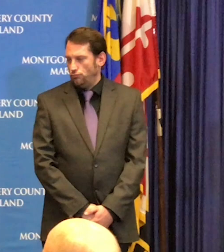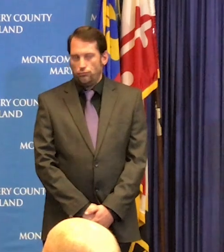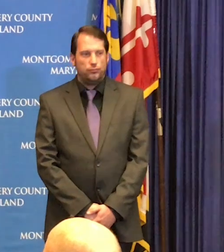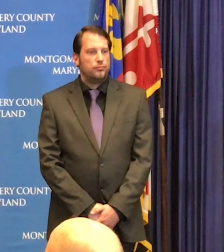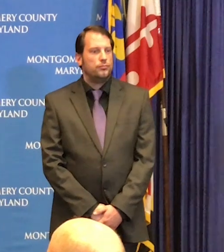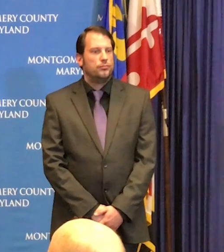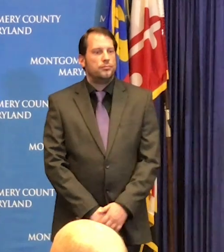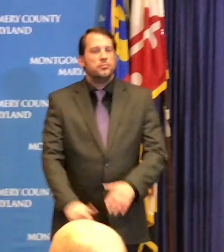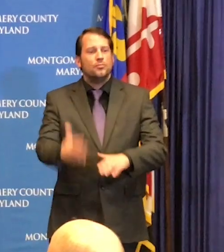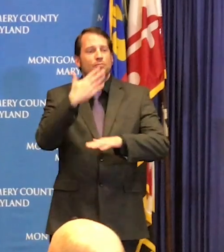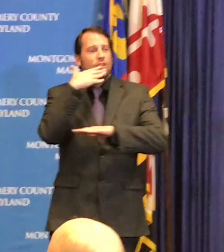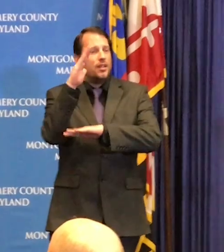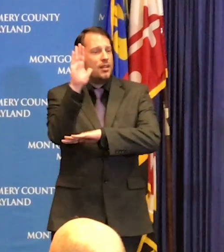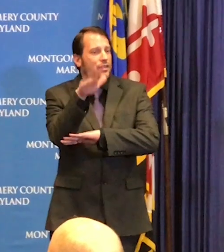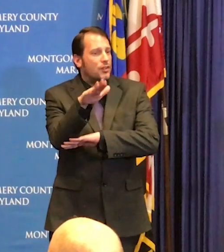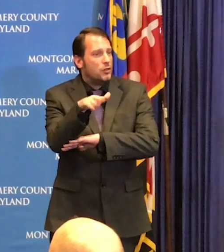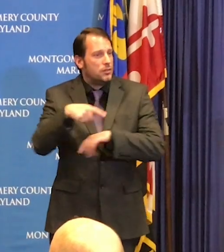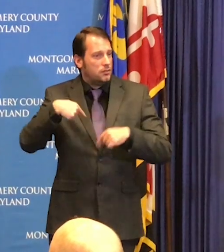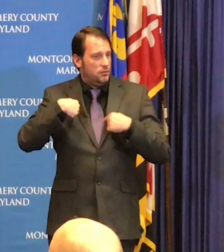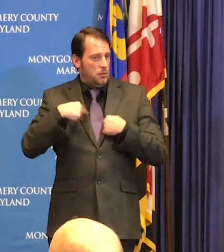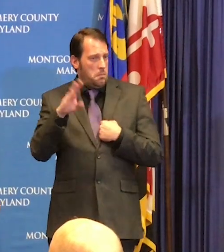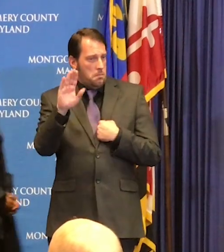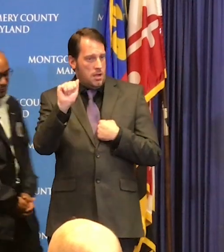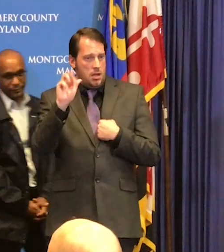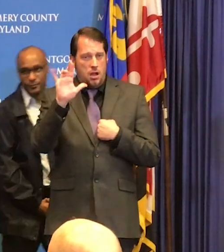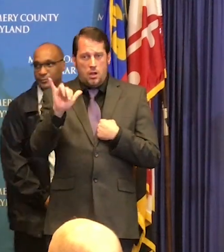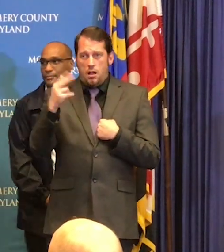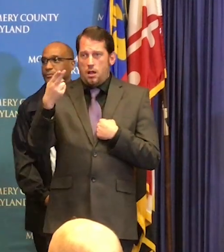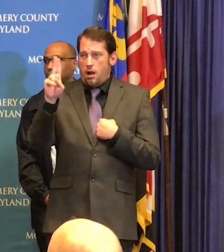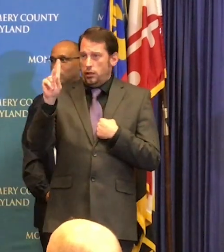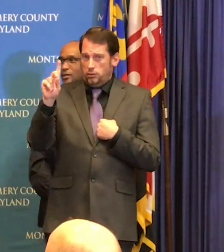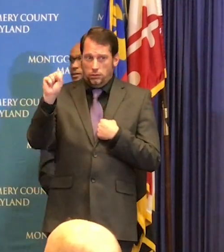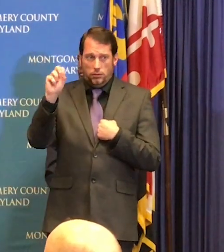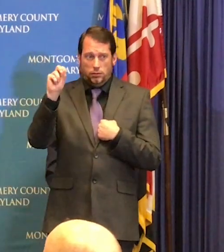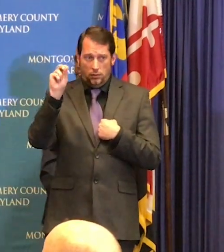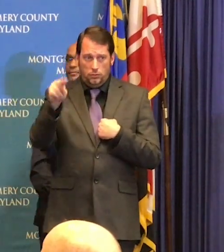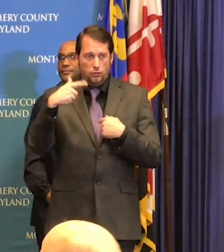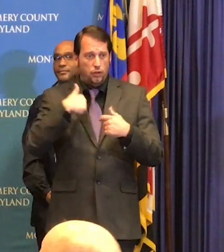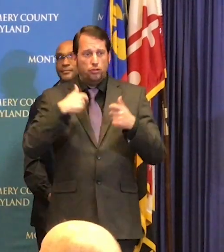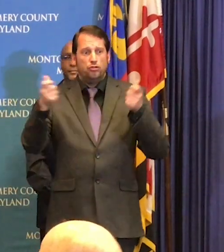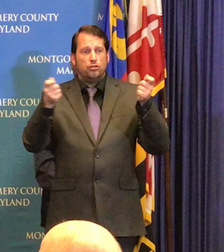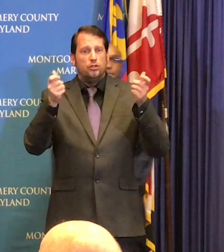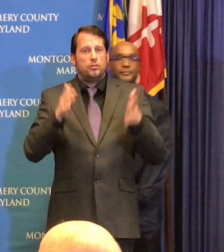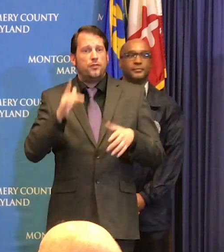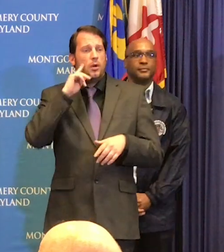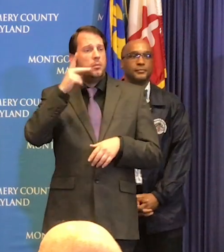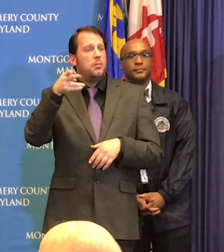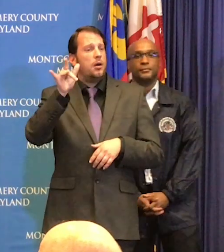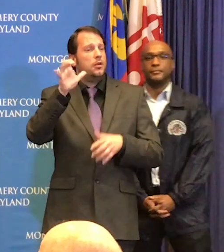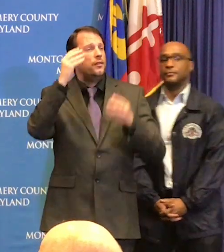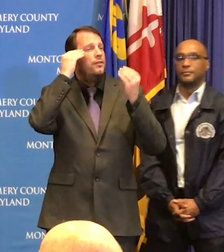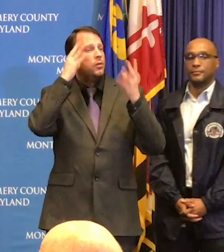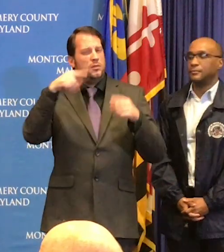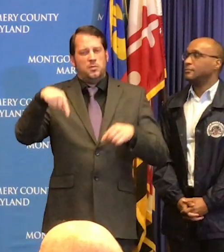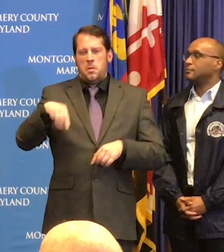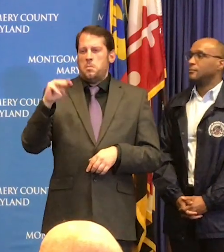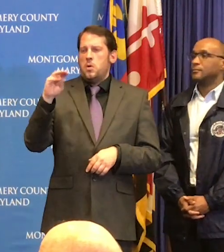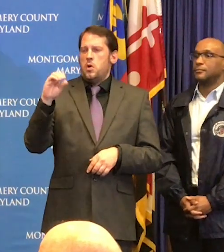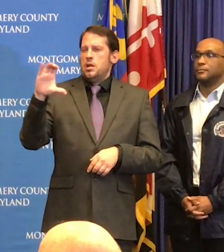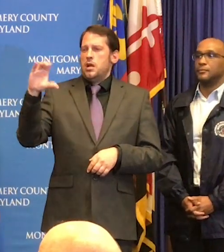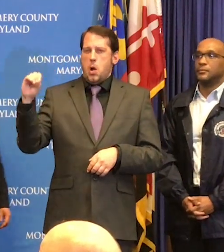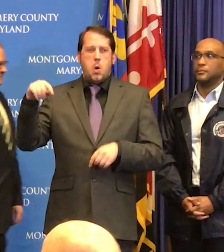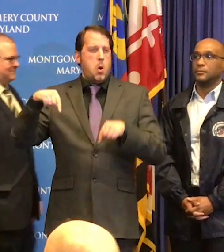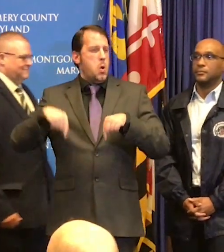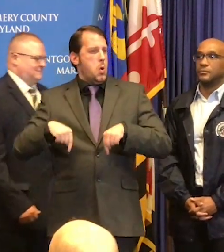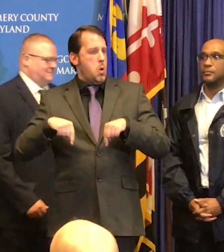My name is Barry Hudson, the Director of Public Information for Montgomery County. Today we would like